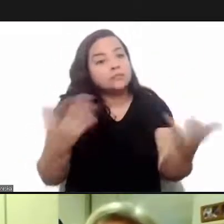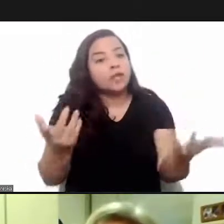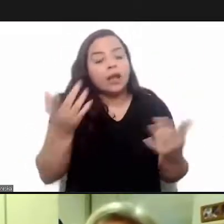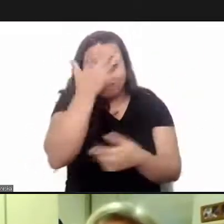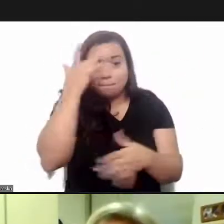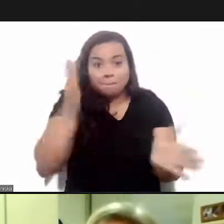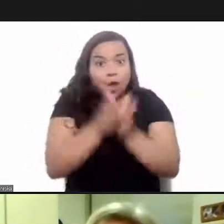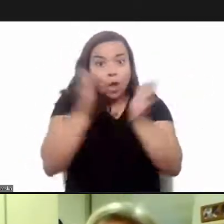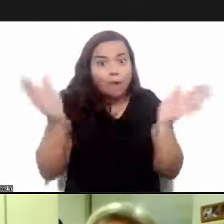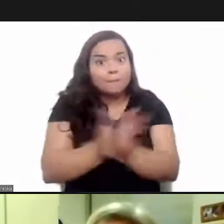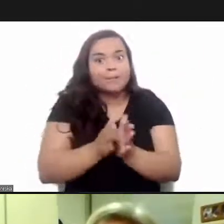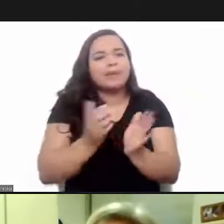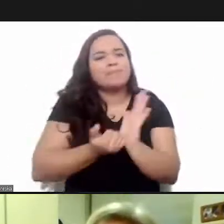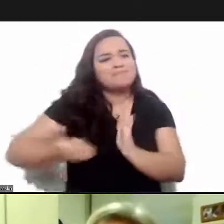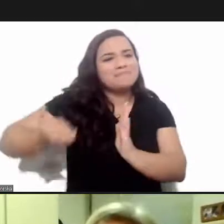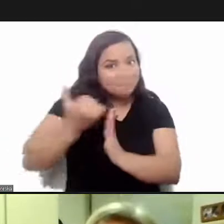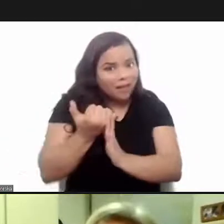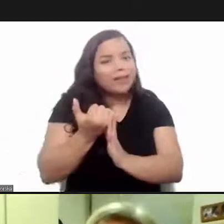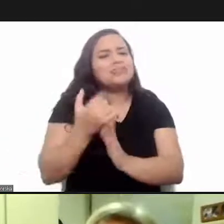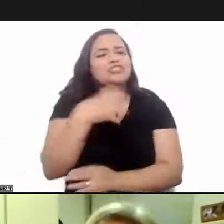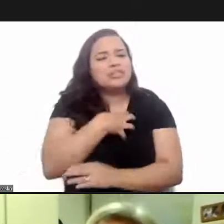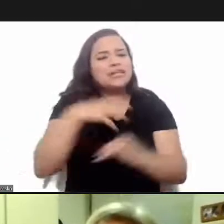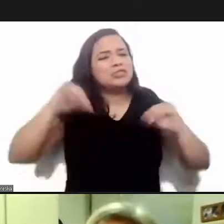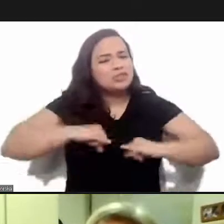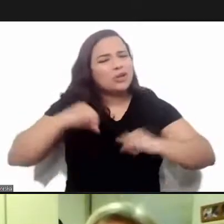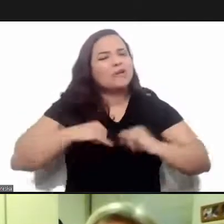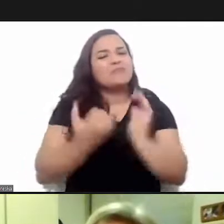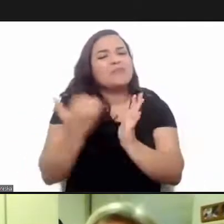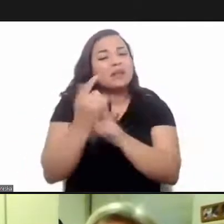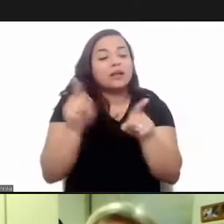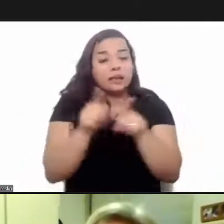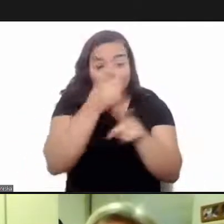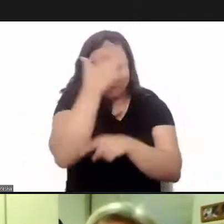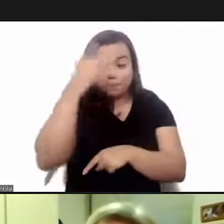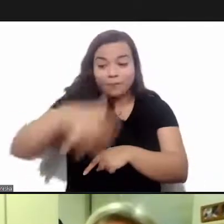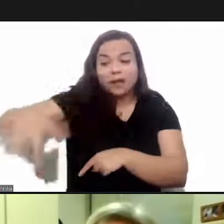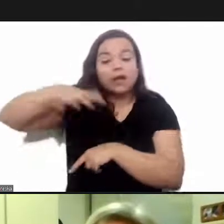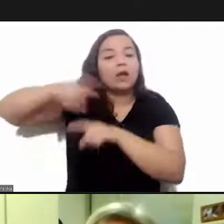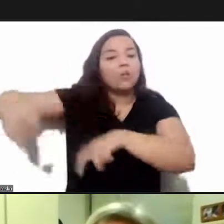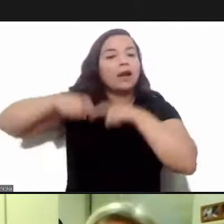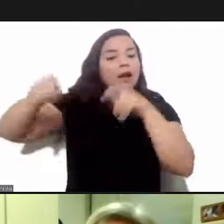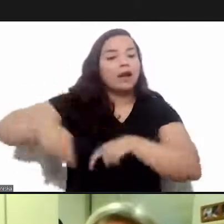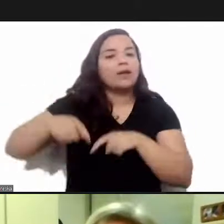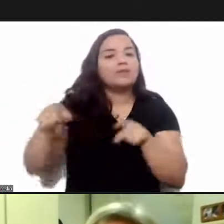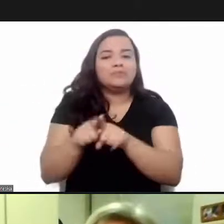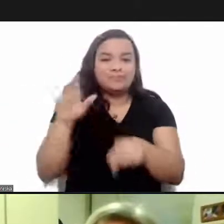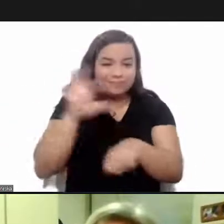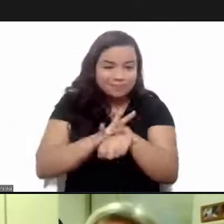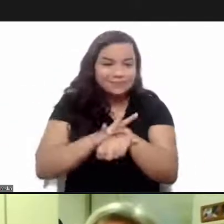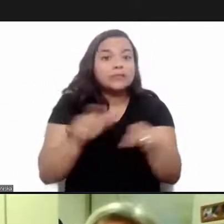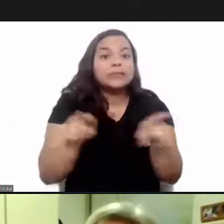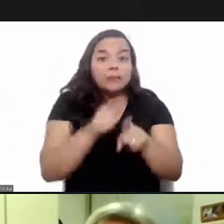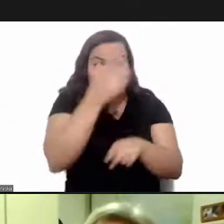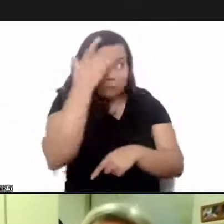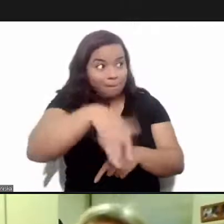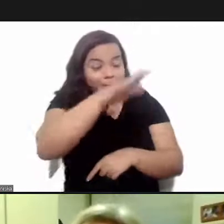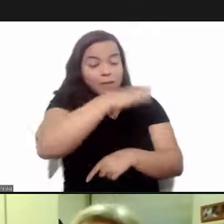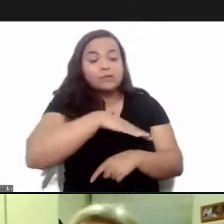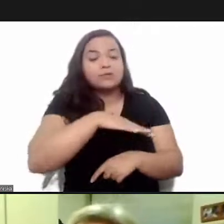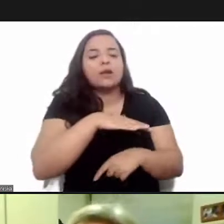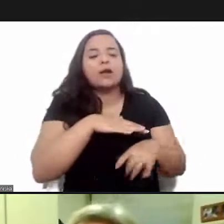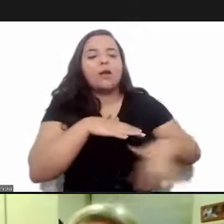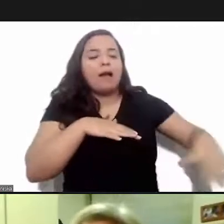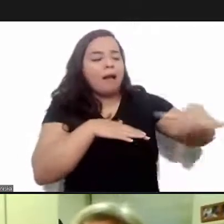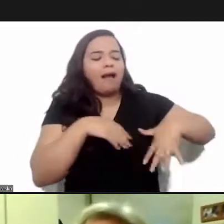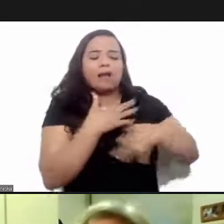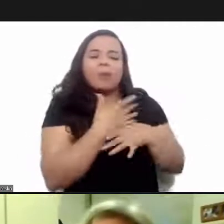it affects the poorest it affects people in rural areas and affects now people in urban areas in other words it's a disease which was